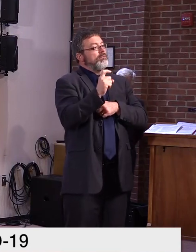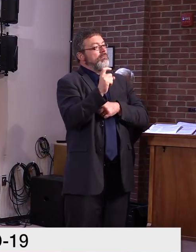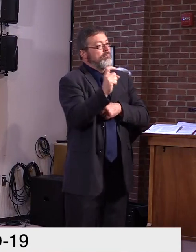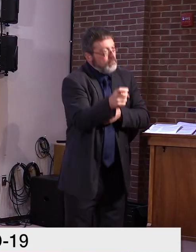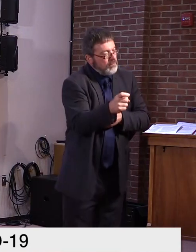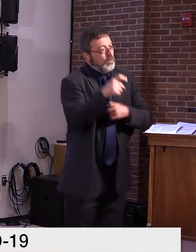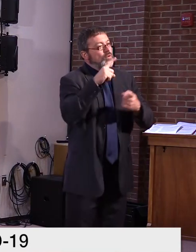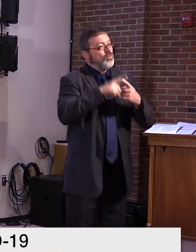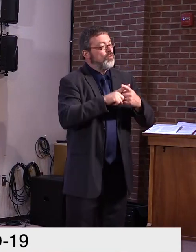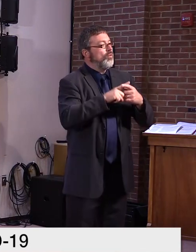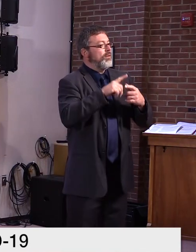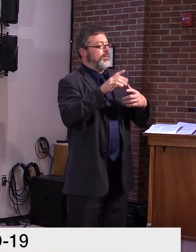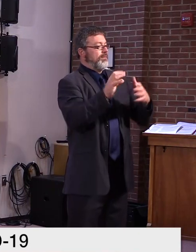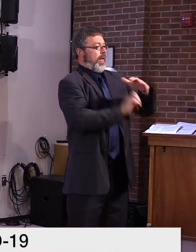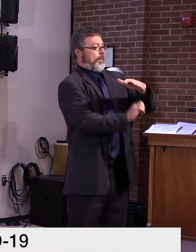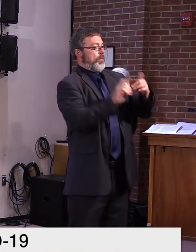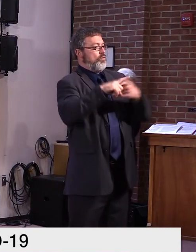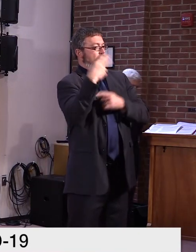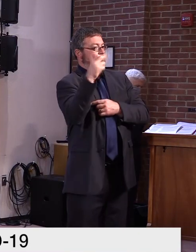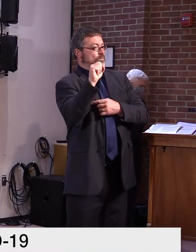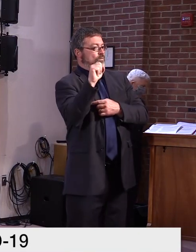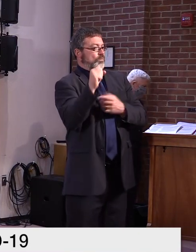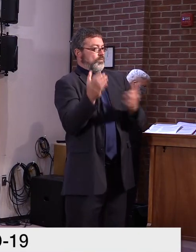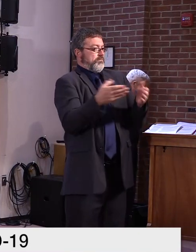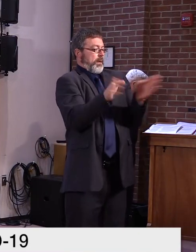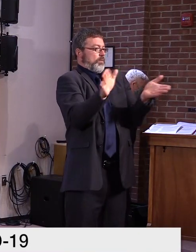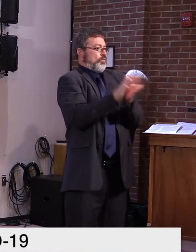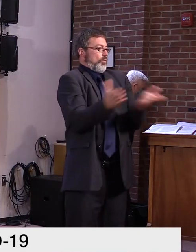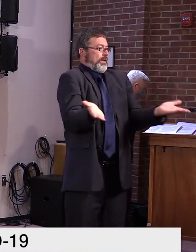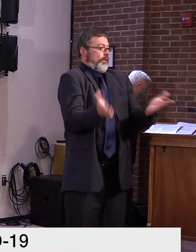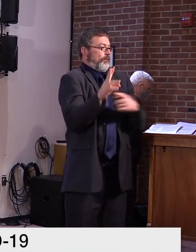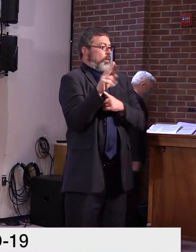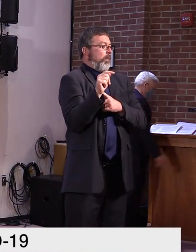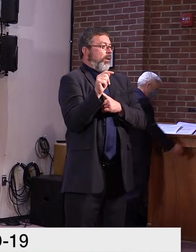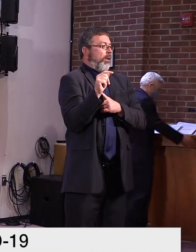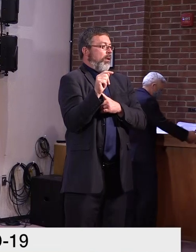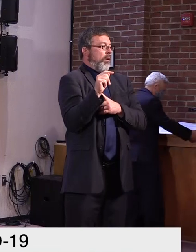could be, uh, the, the, the largest portion of that.